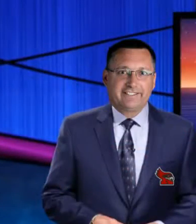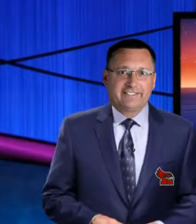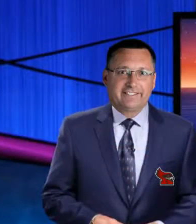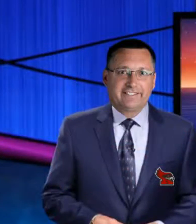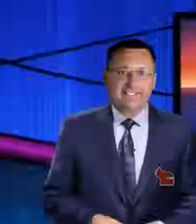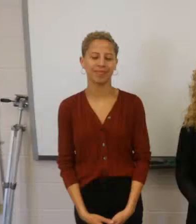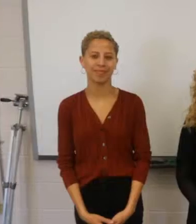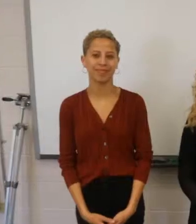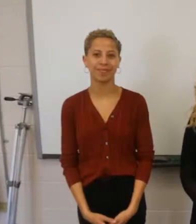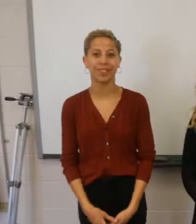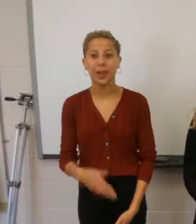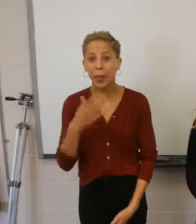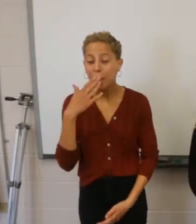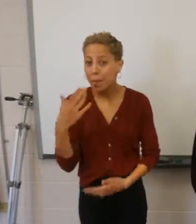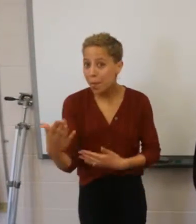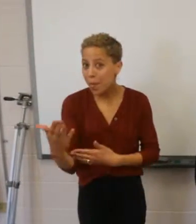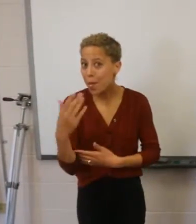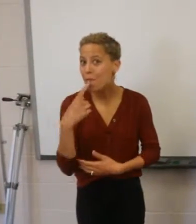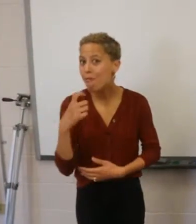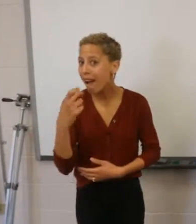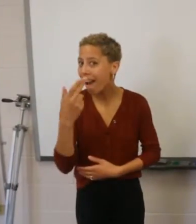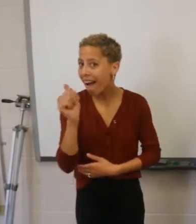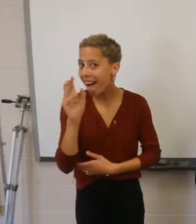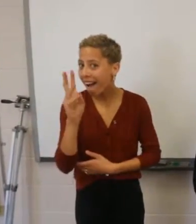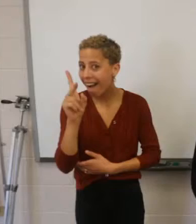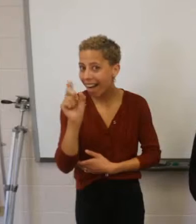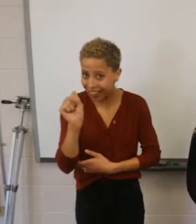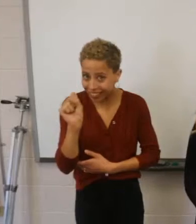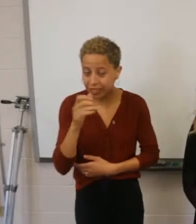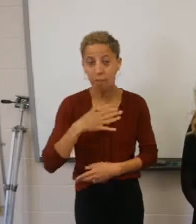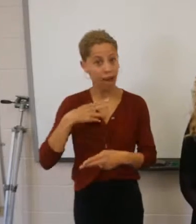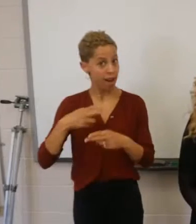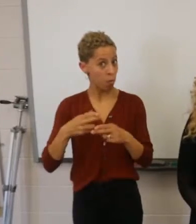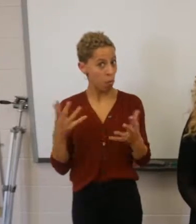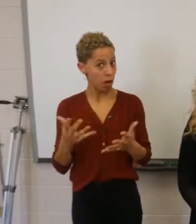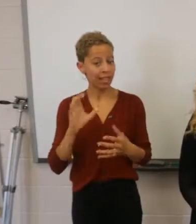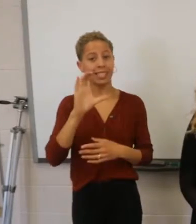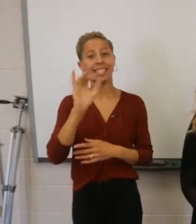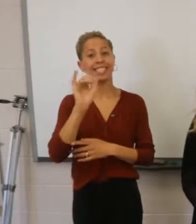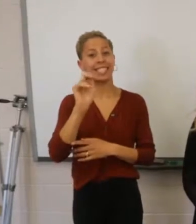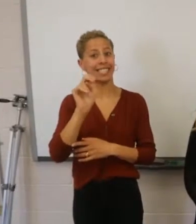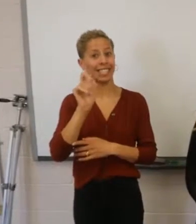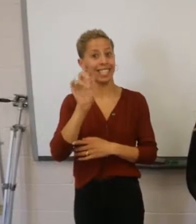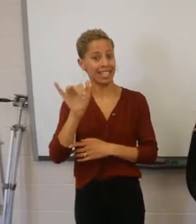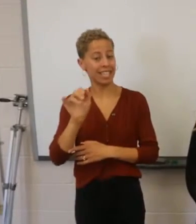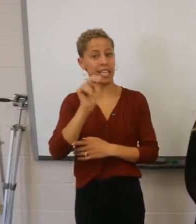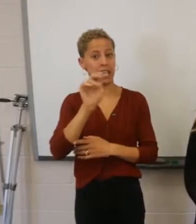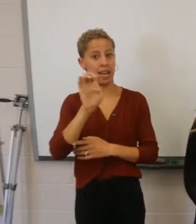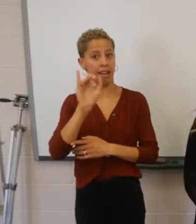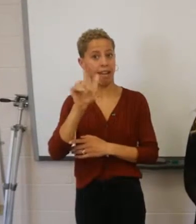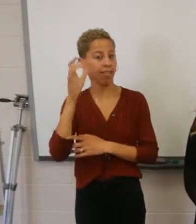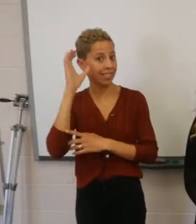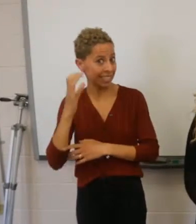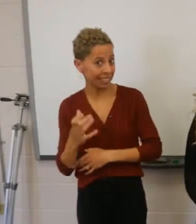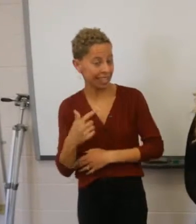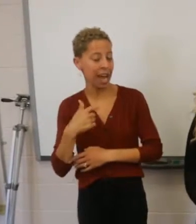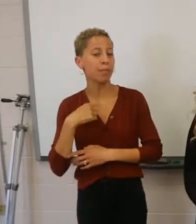Good morning, Red Hawks! My name is Cindy Mia, and I'm the Deaf and Hard of Hearing Consultant for Rosenort School.